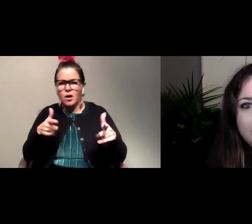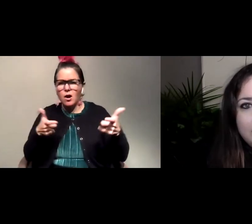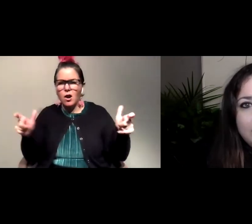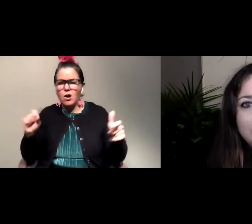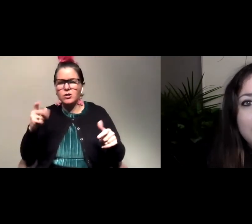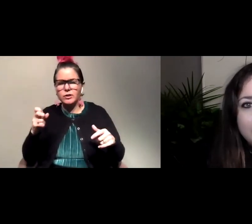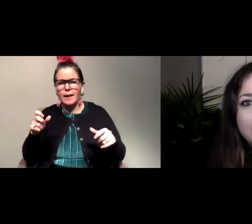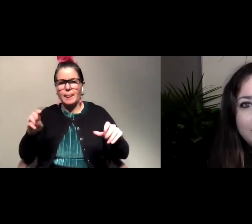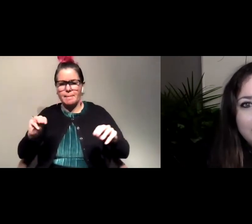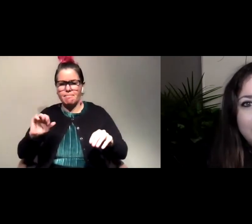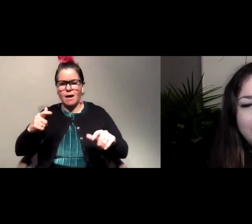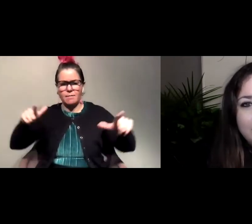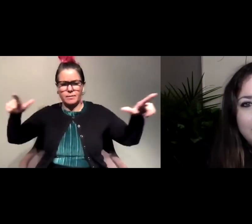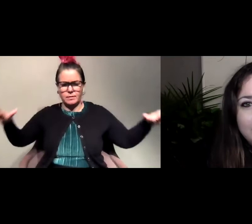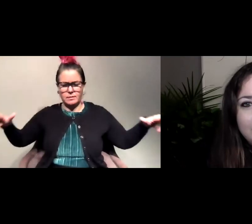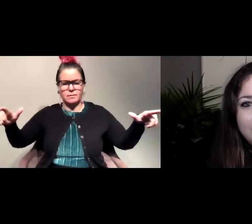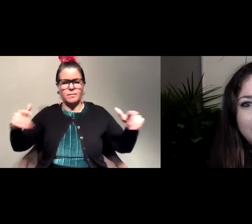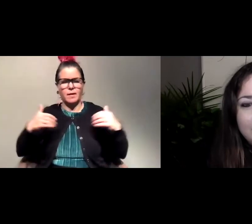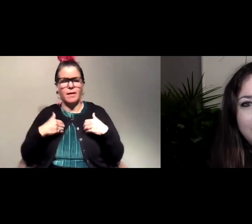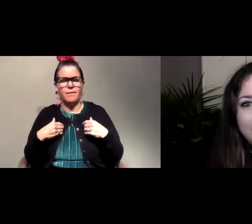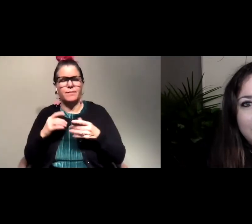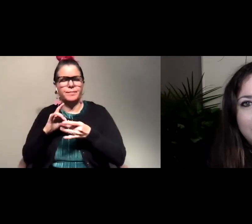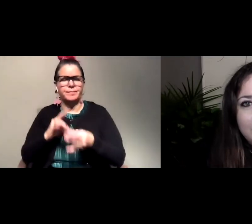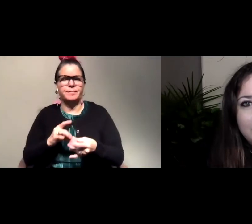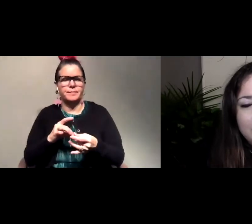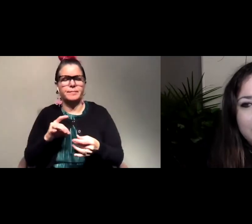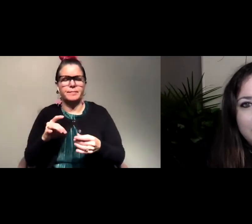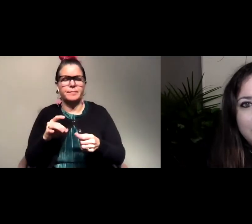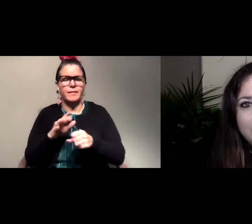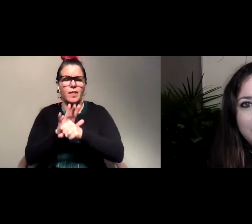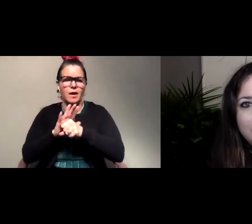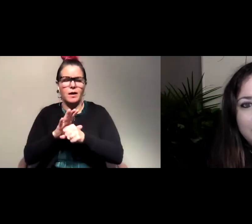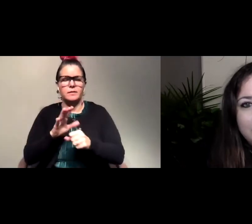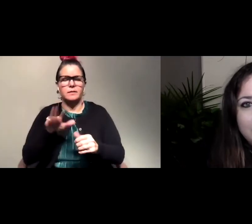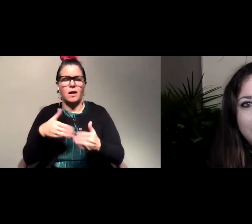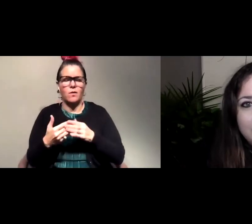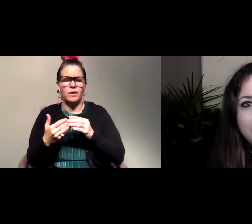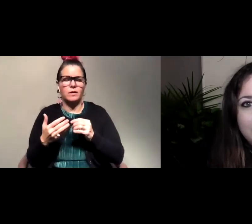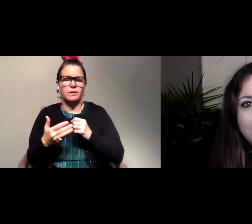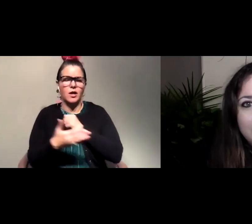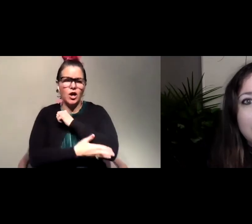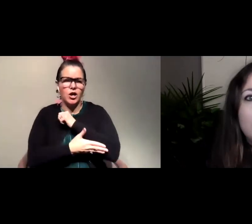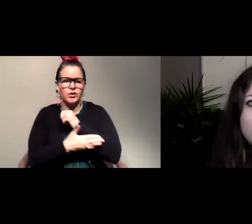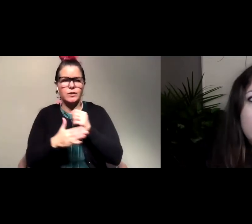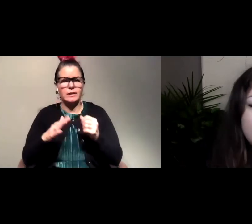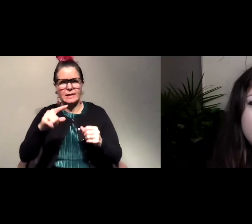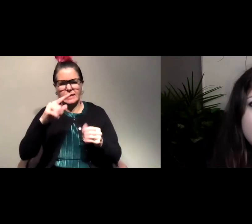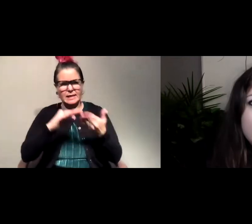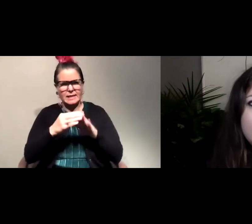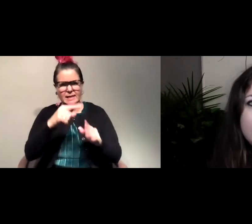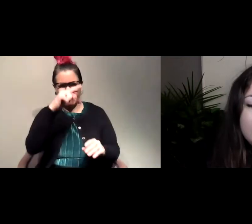maps that we have for the continent and the country. And cities are just kind of blacked out. And